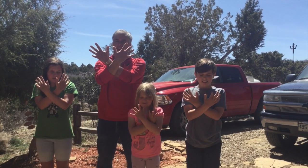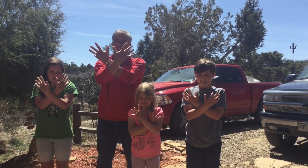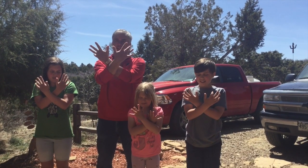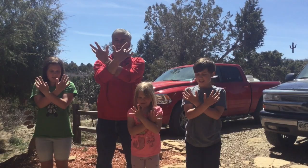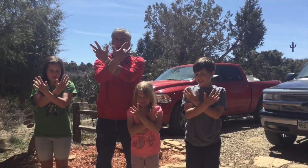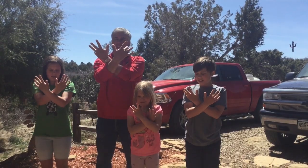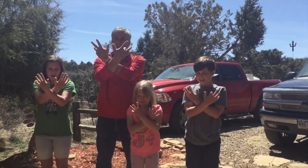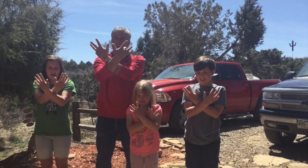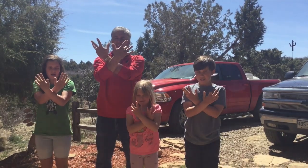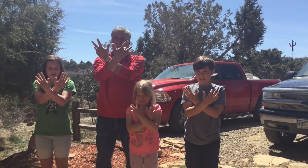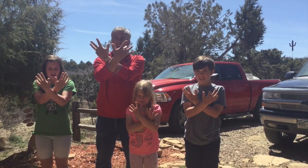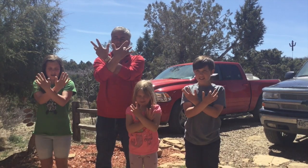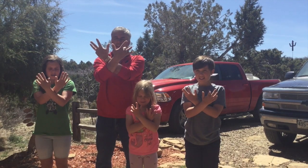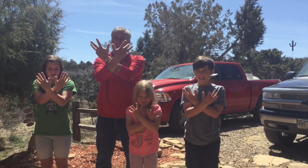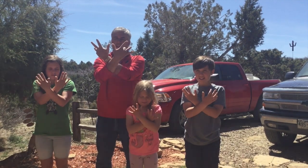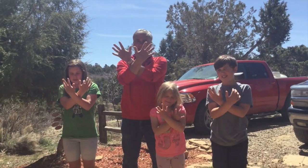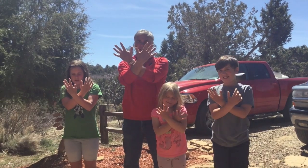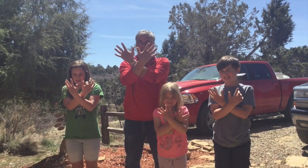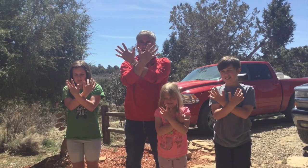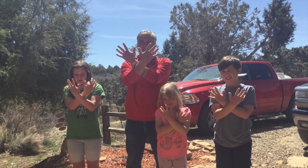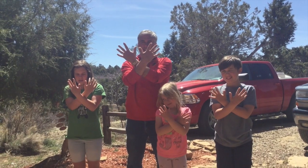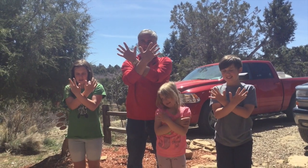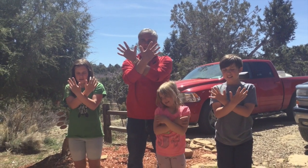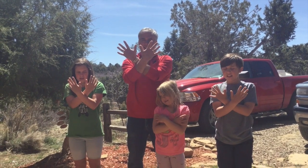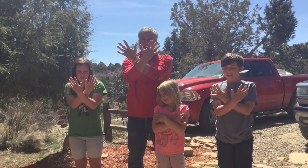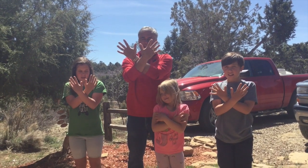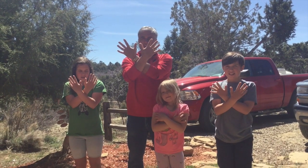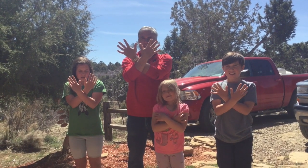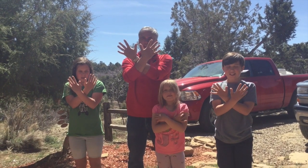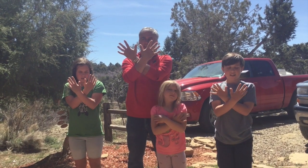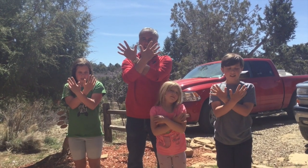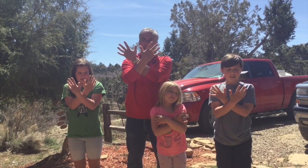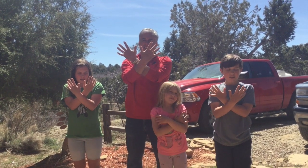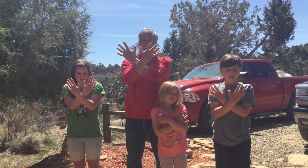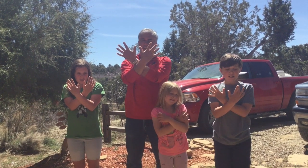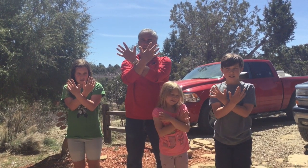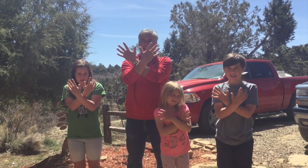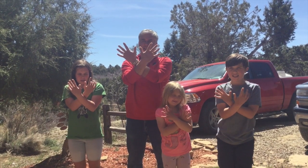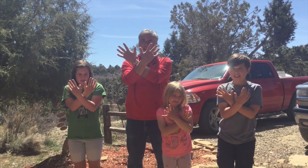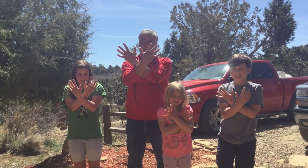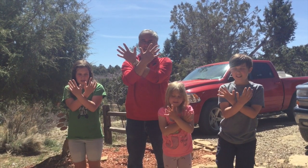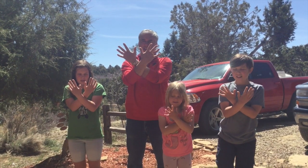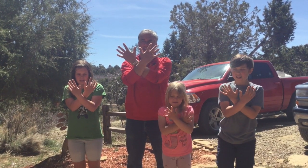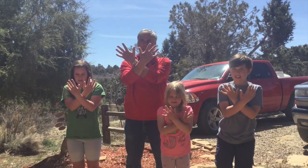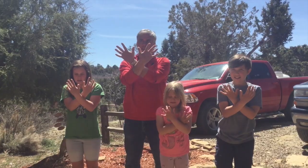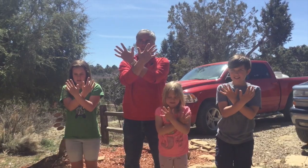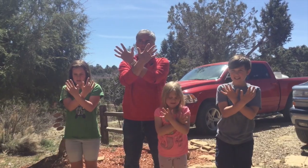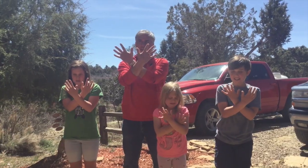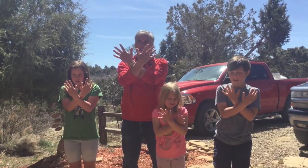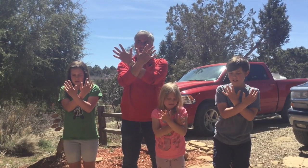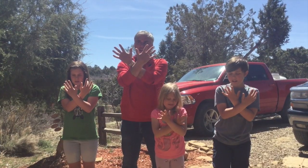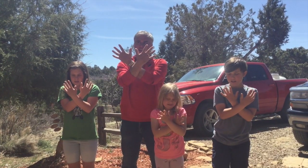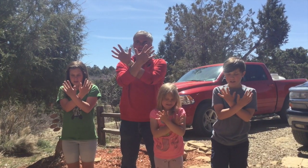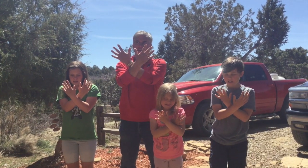pinky then we're going to move to the right middle and the left ring finger